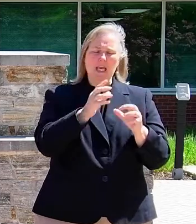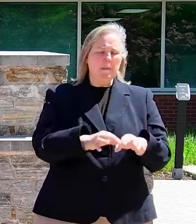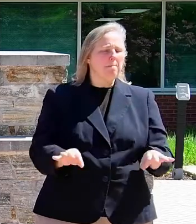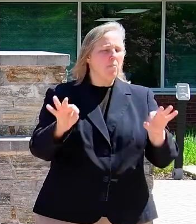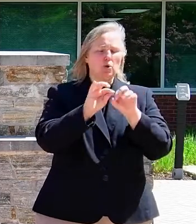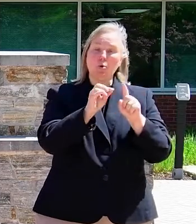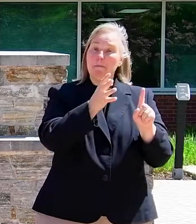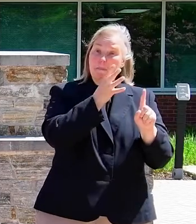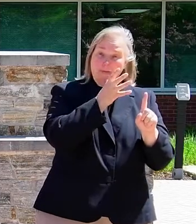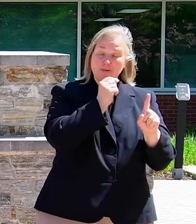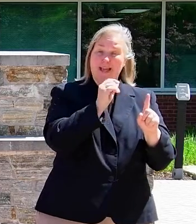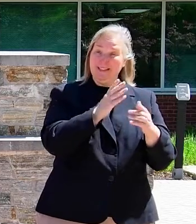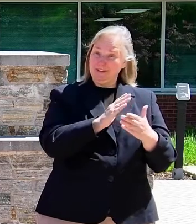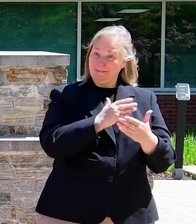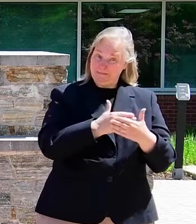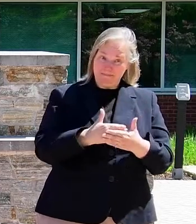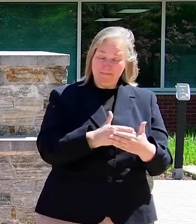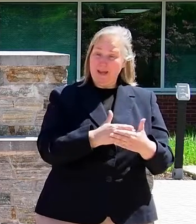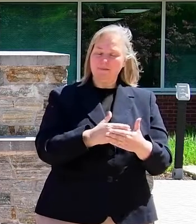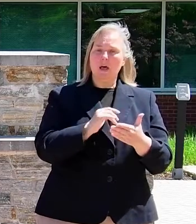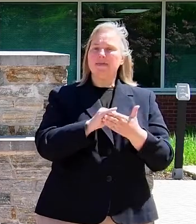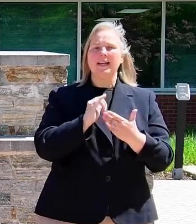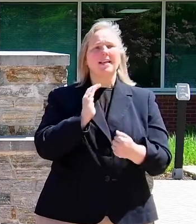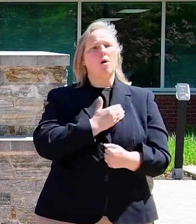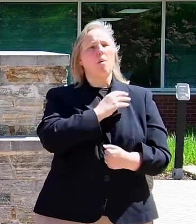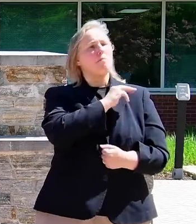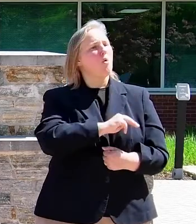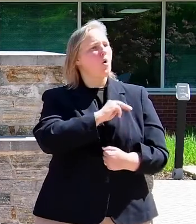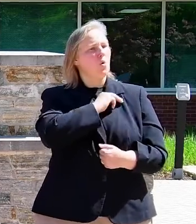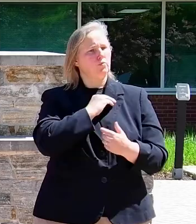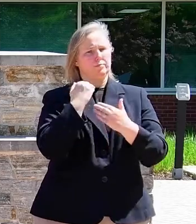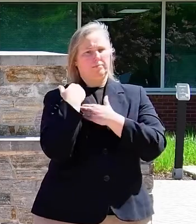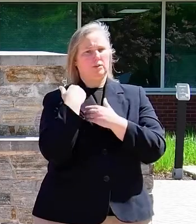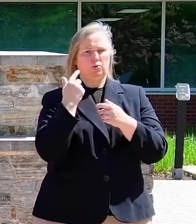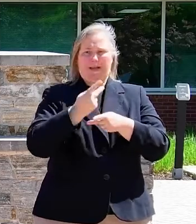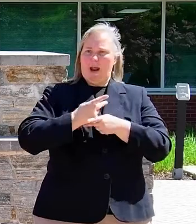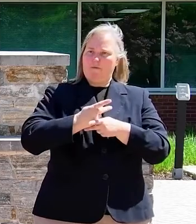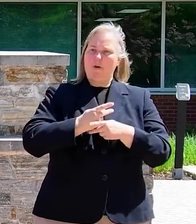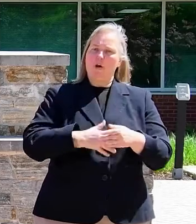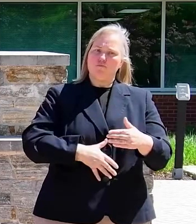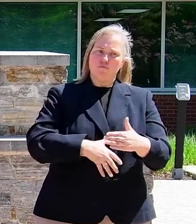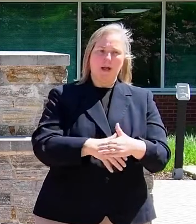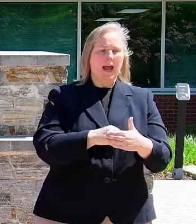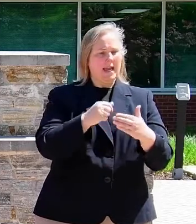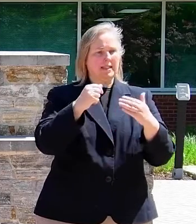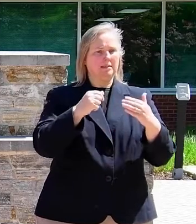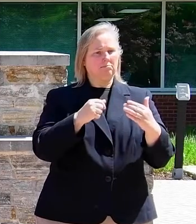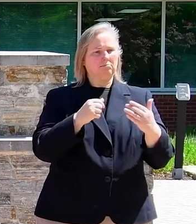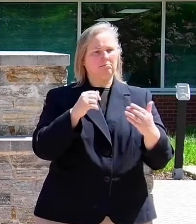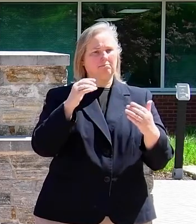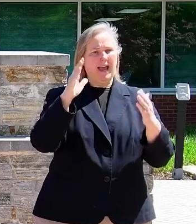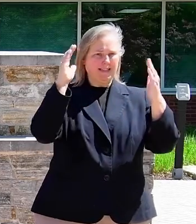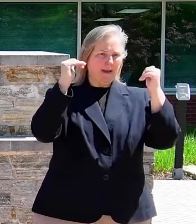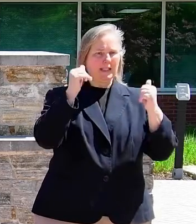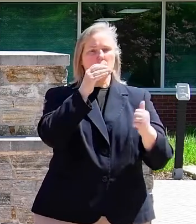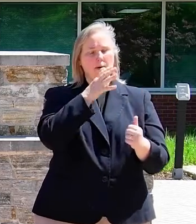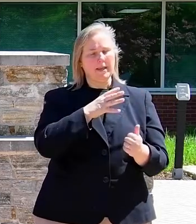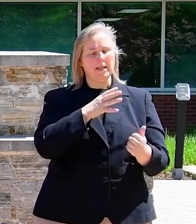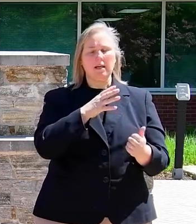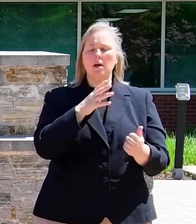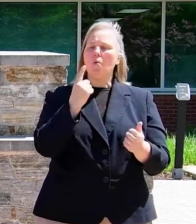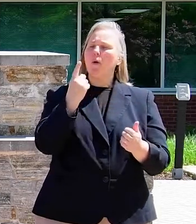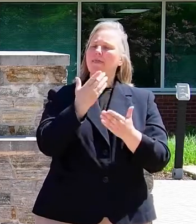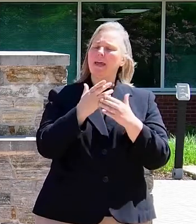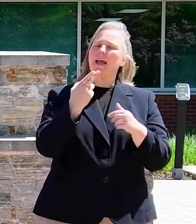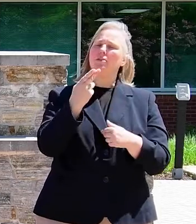mothers and those children, but it's our moral responsibility to take care of pregnant and expecting women. And one of the things that House